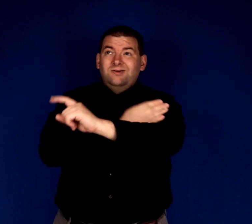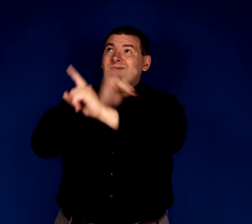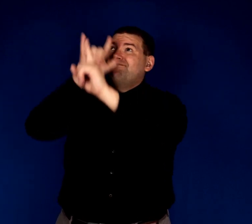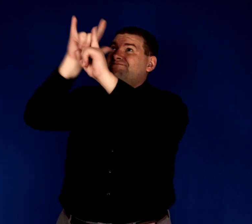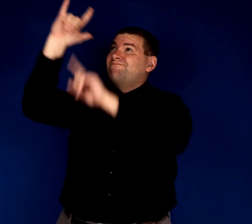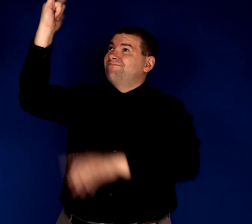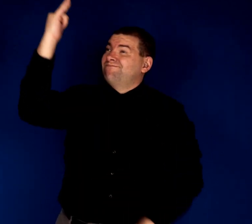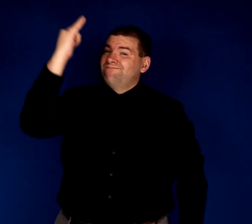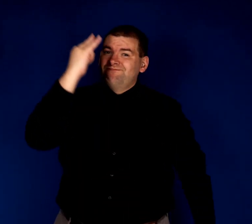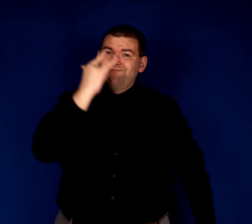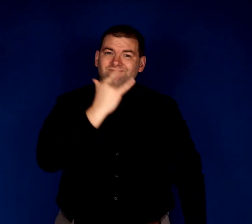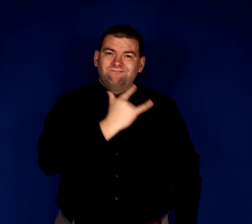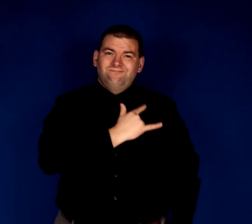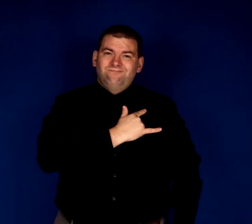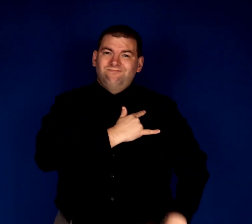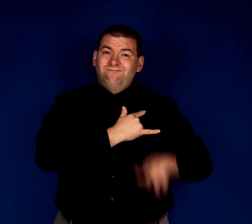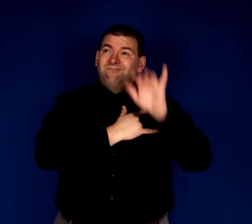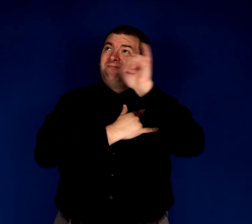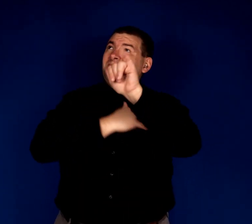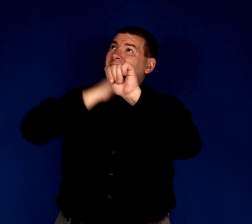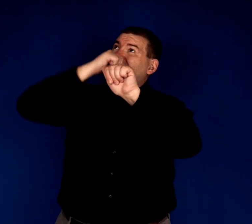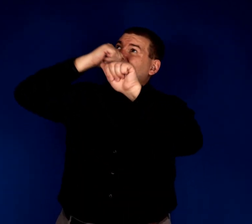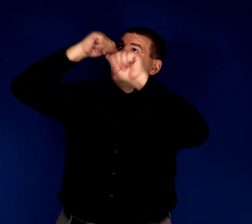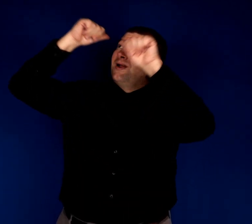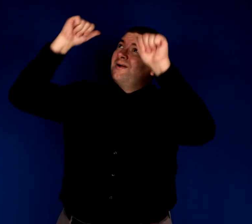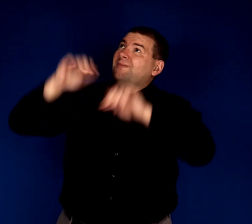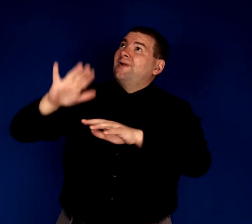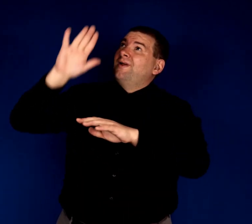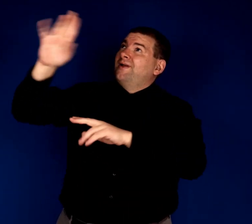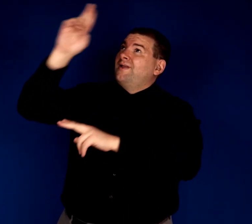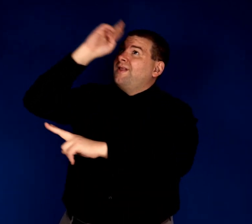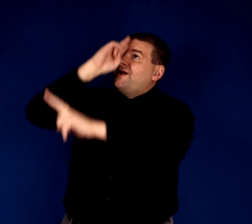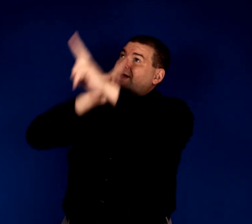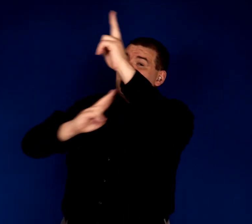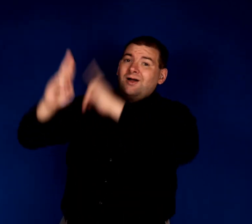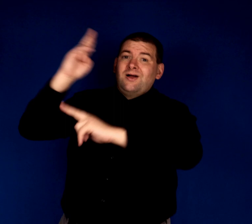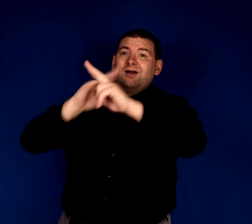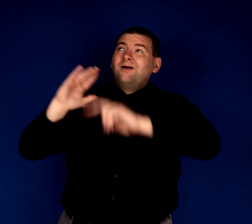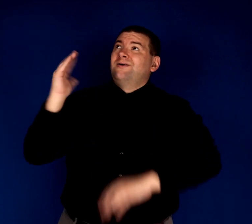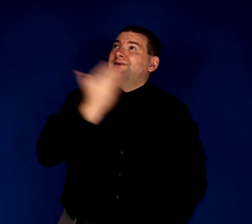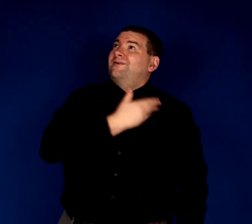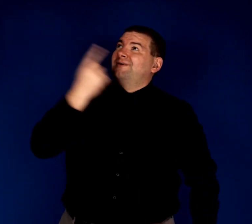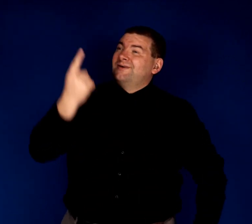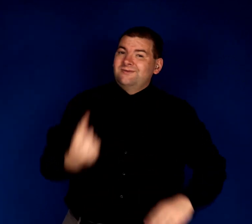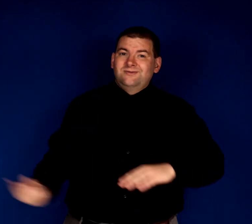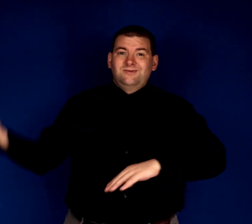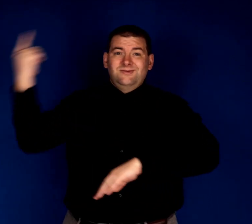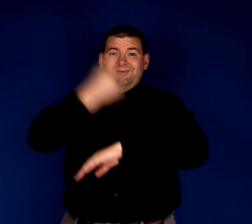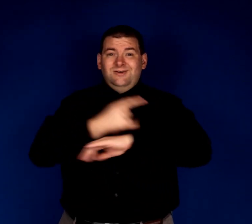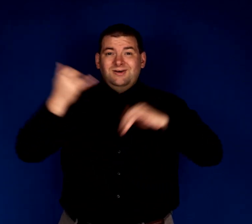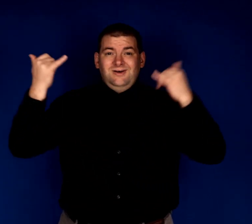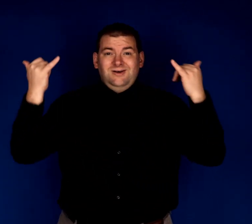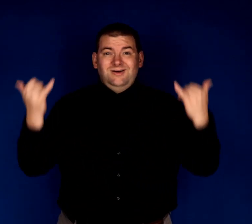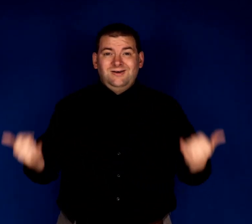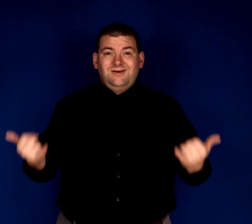His love And the blessings that hallow our days